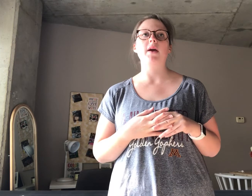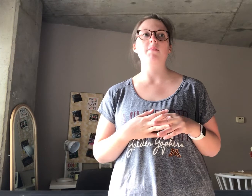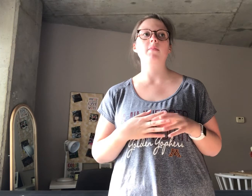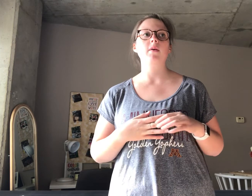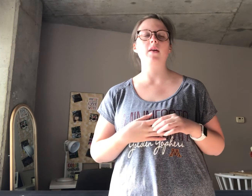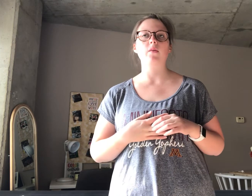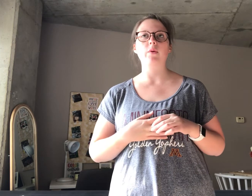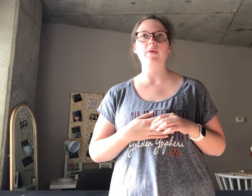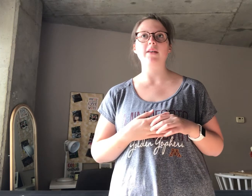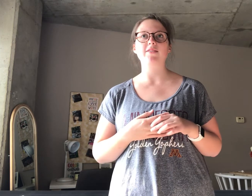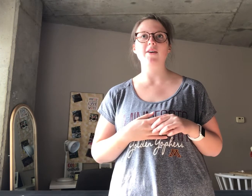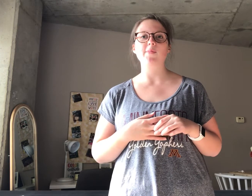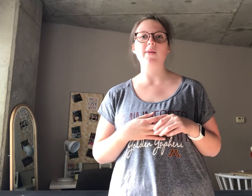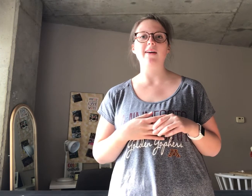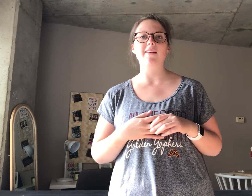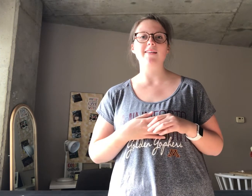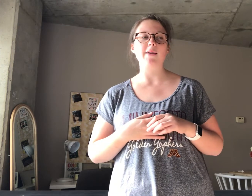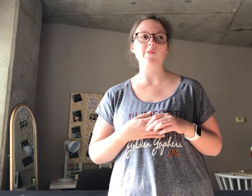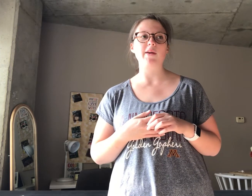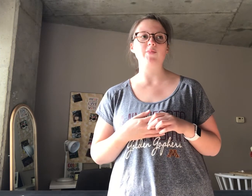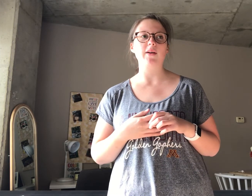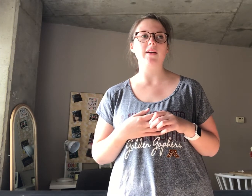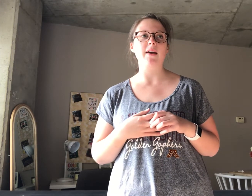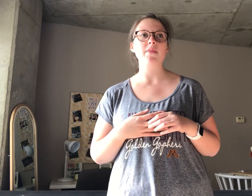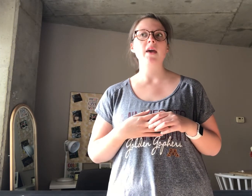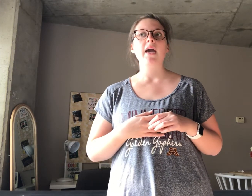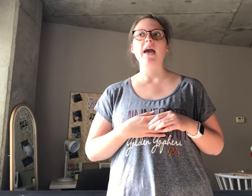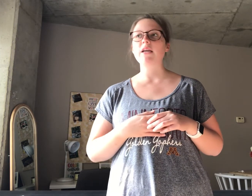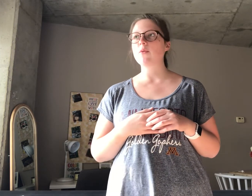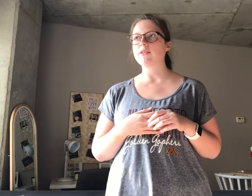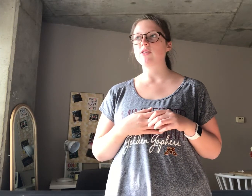game. then we will get started playing our game of baseball today. Any questions?